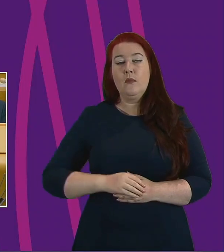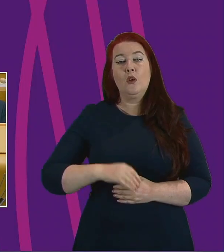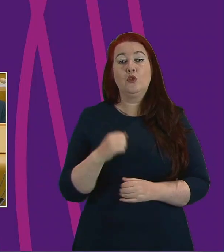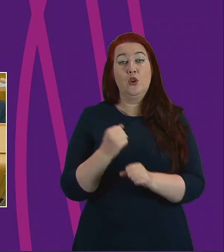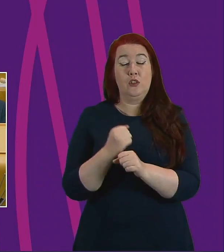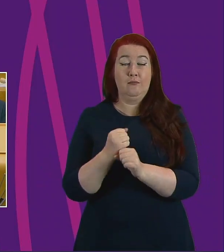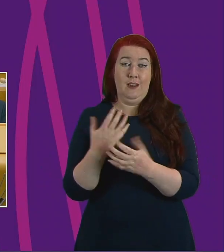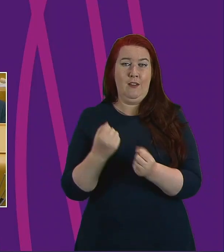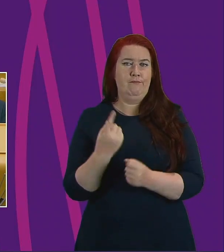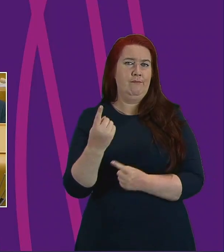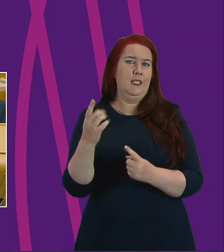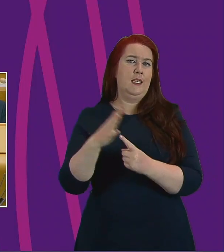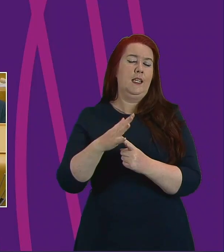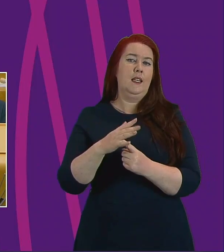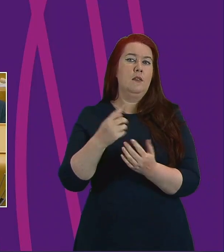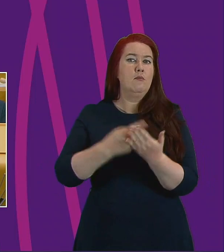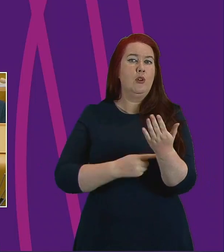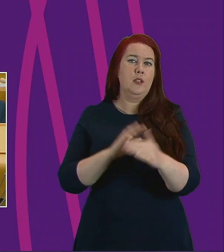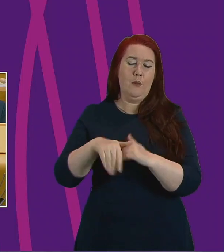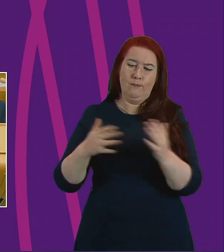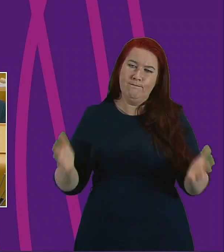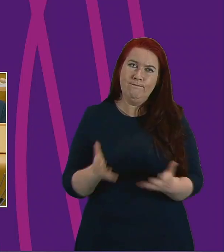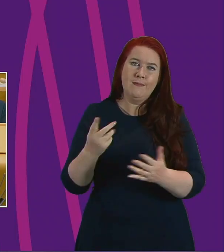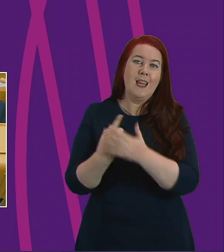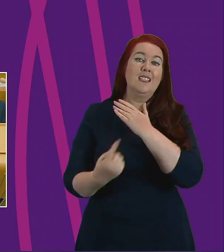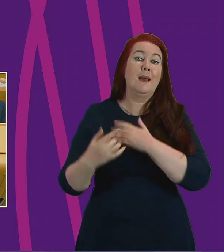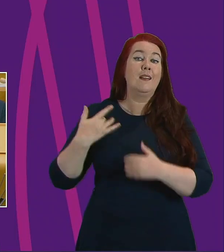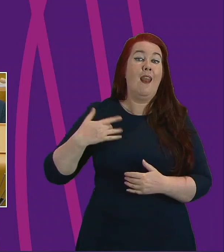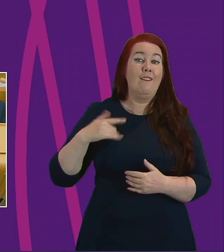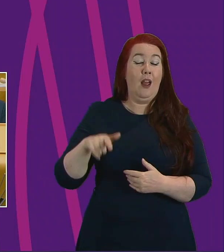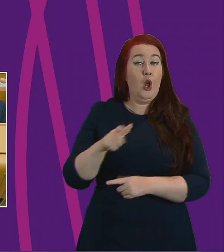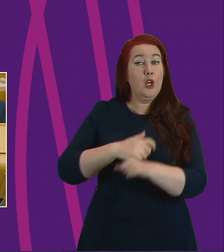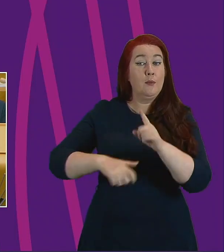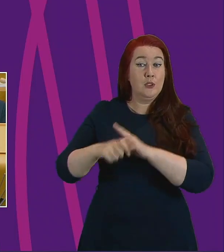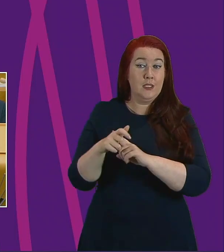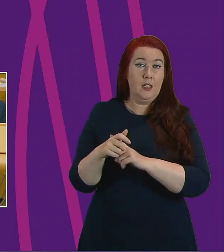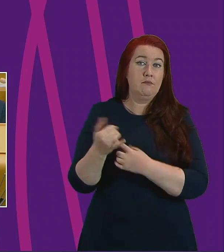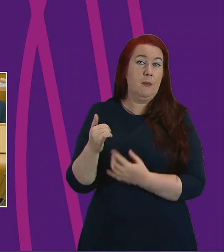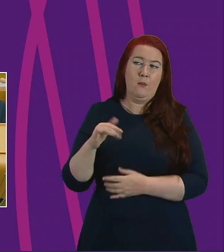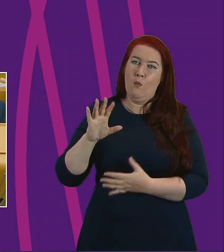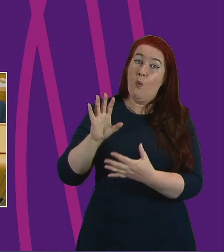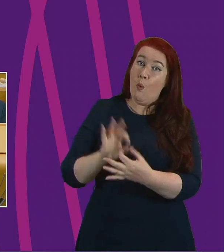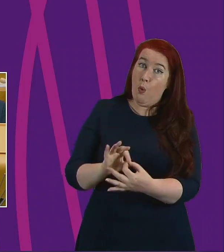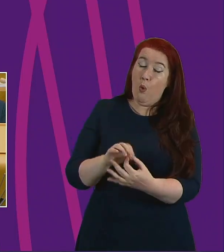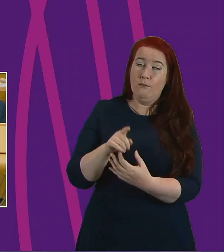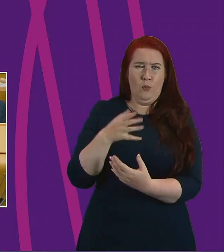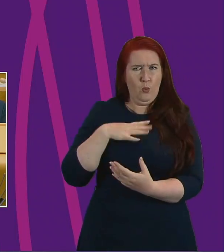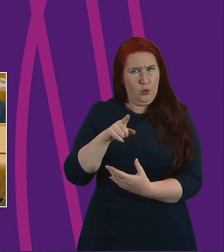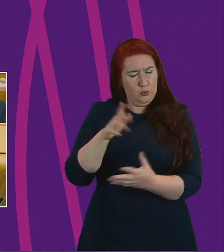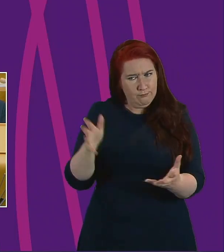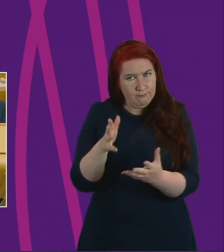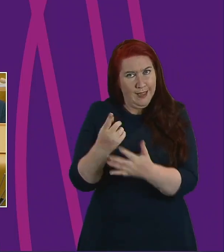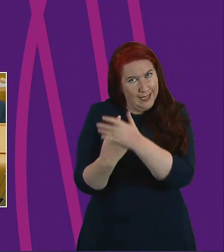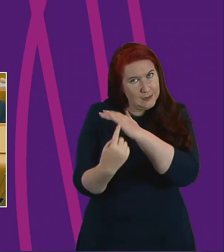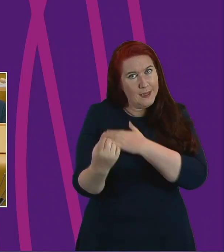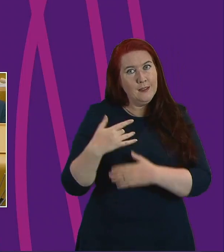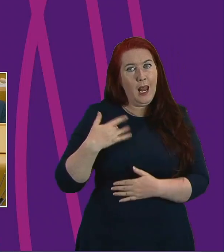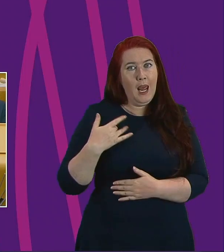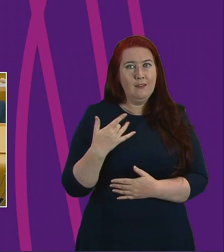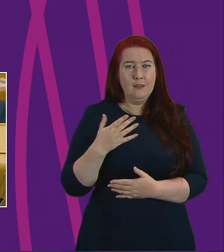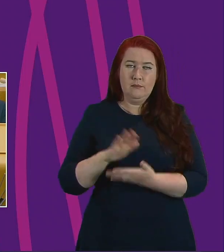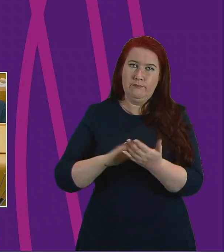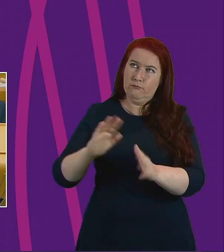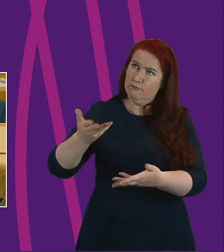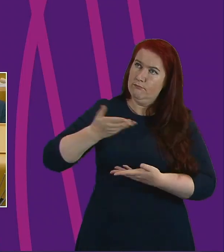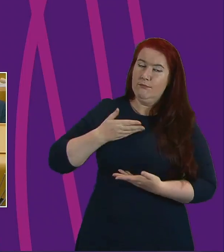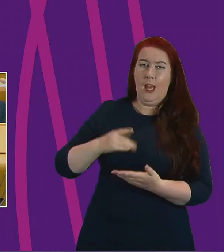promoting and facilitating independent living within the community. If at home and near your support network, we want you to be able to live independently. Having high-quality care in